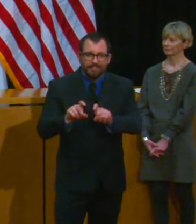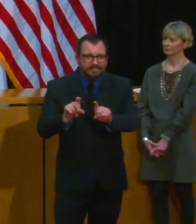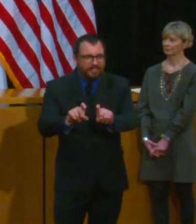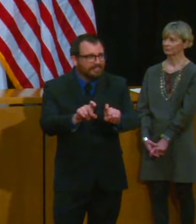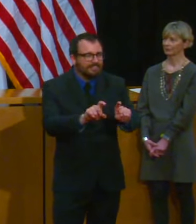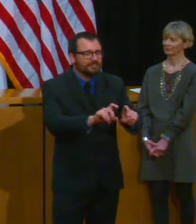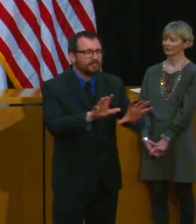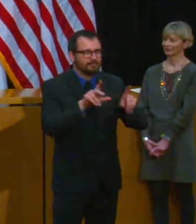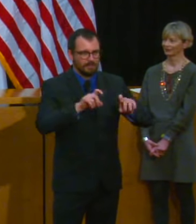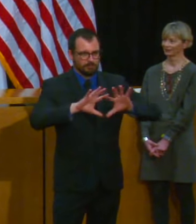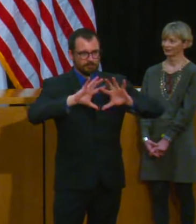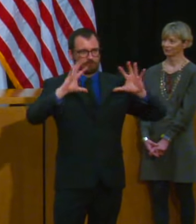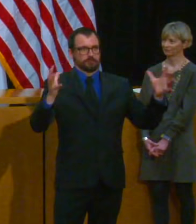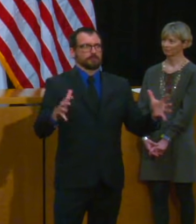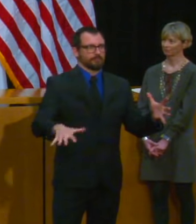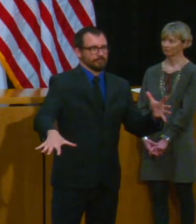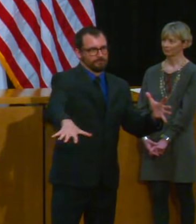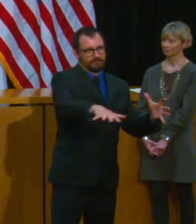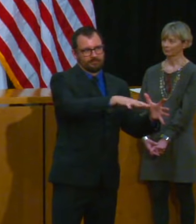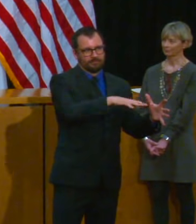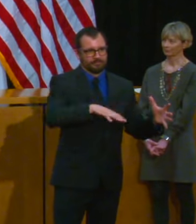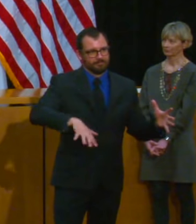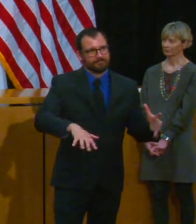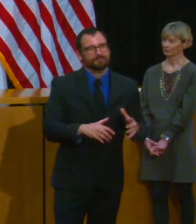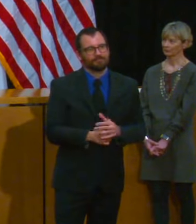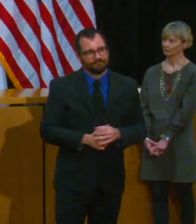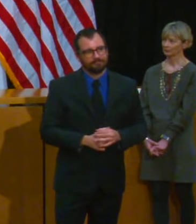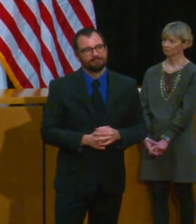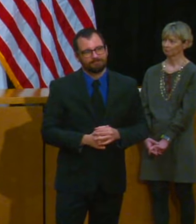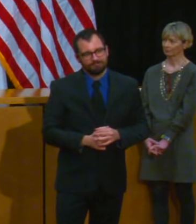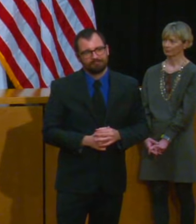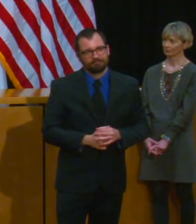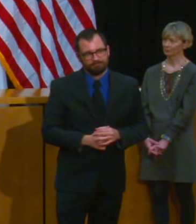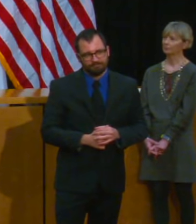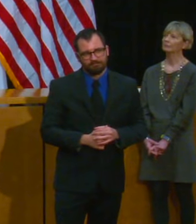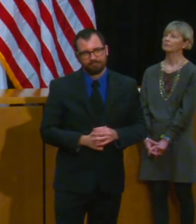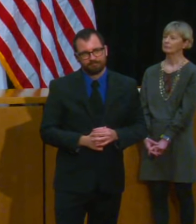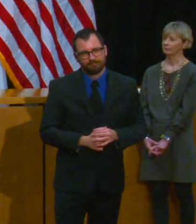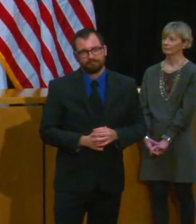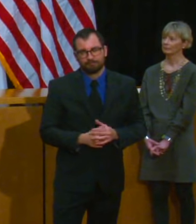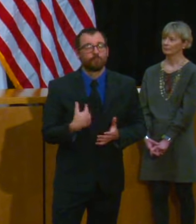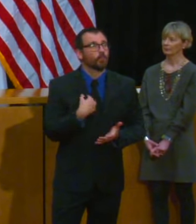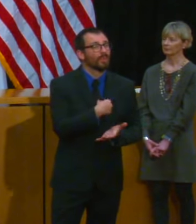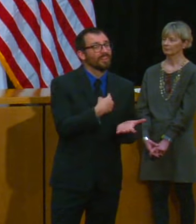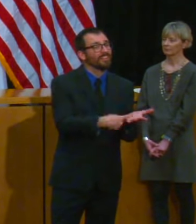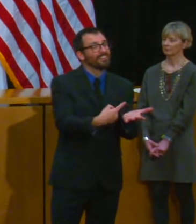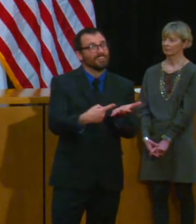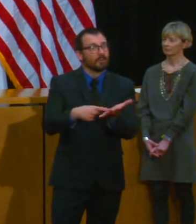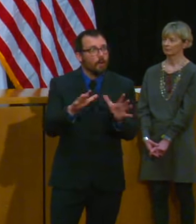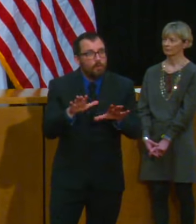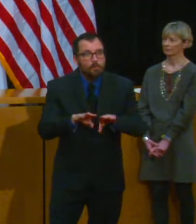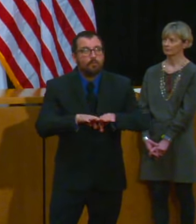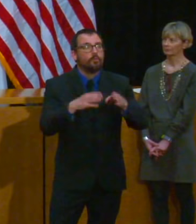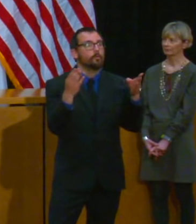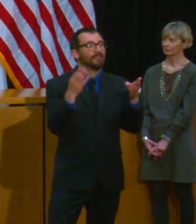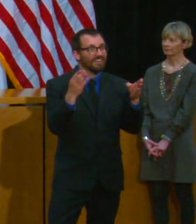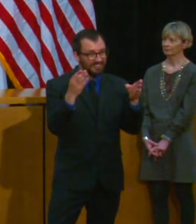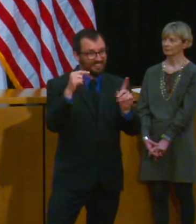stuff is what would be the appropriate strategy with respect to who to test and how often to test and how much